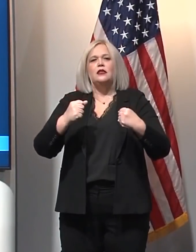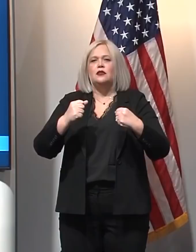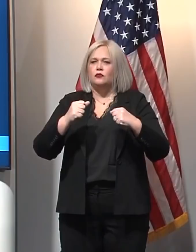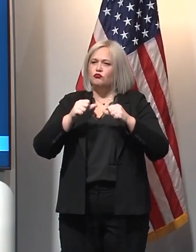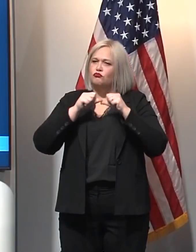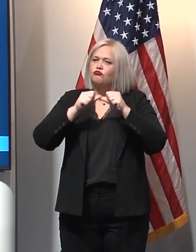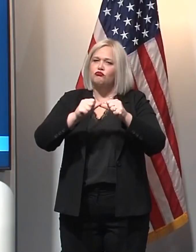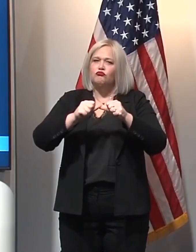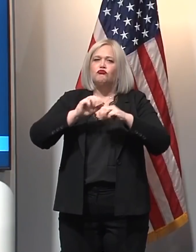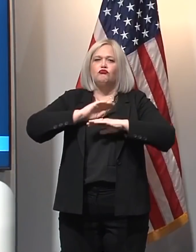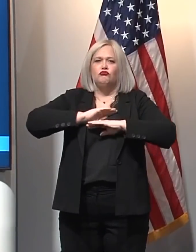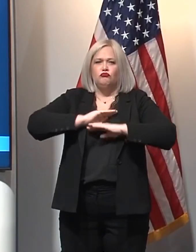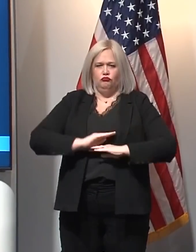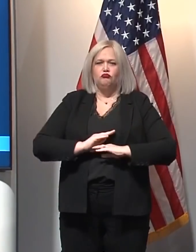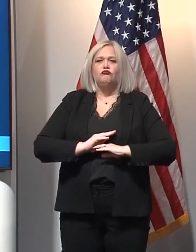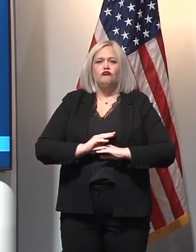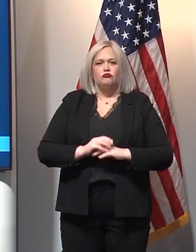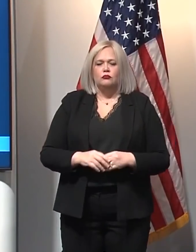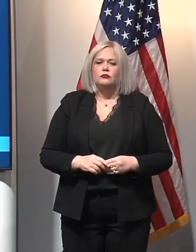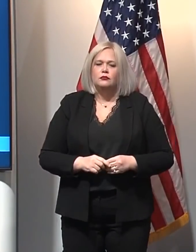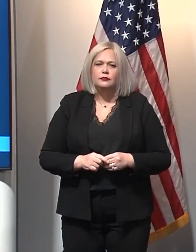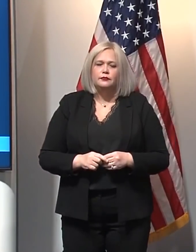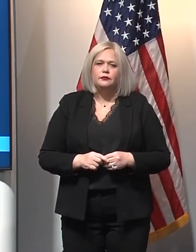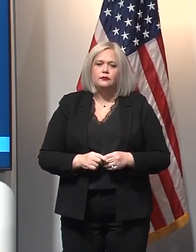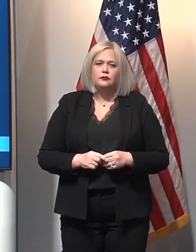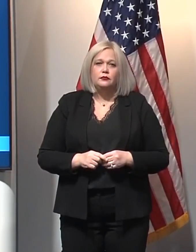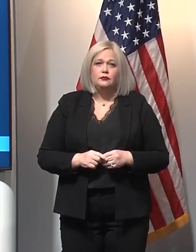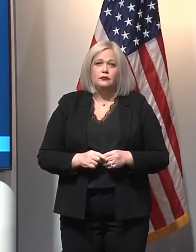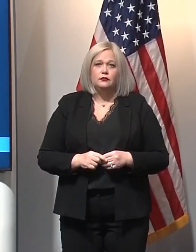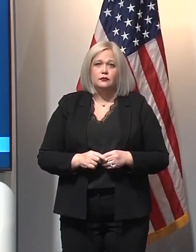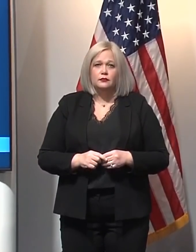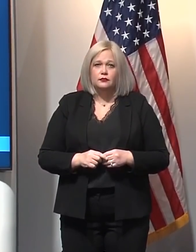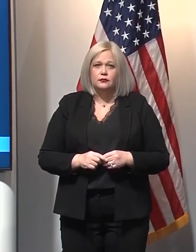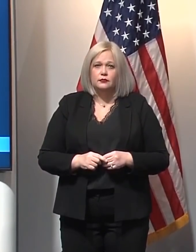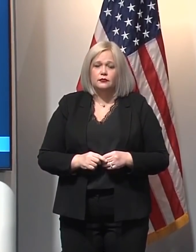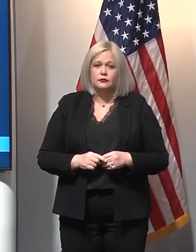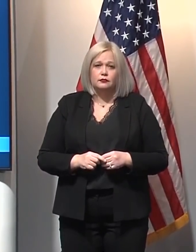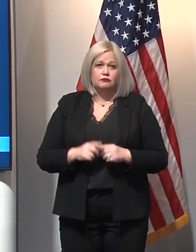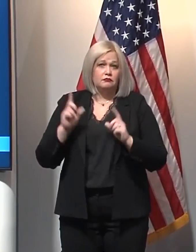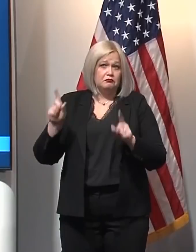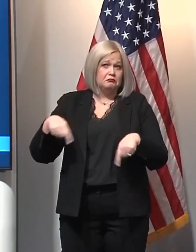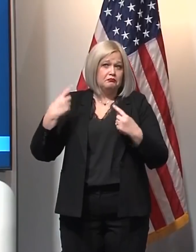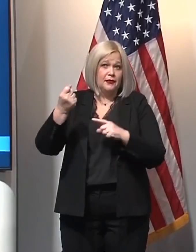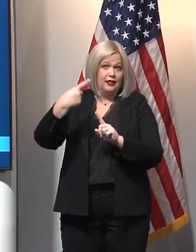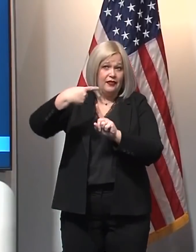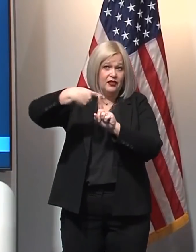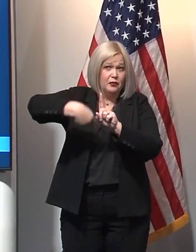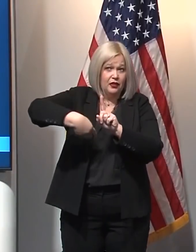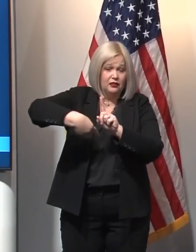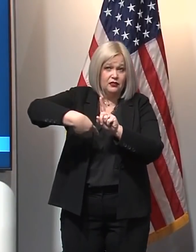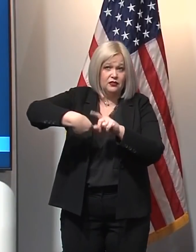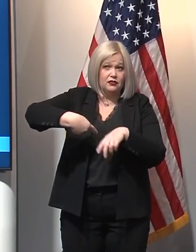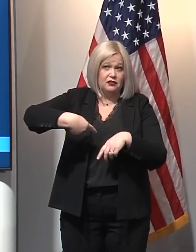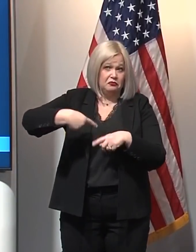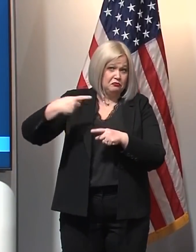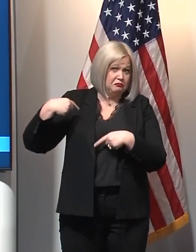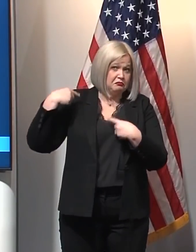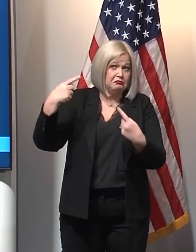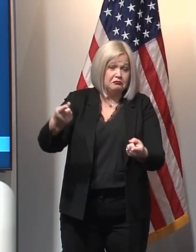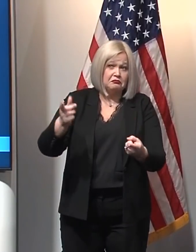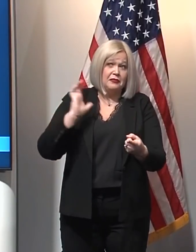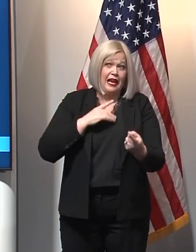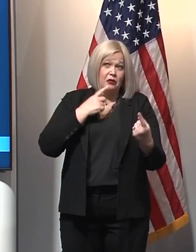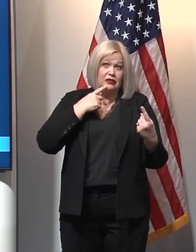the care that is needed. Just as it has been these past 11 months, our success at this